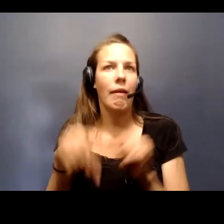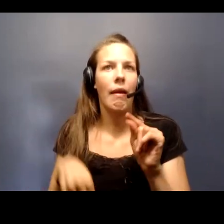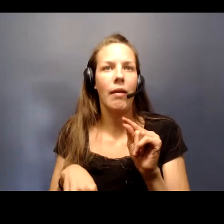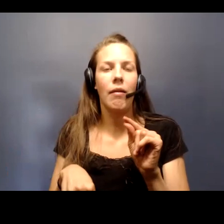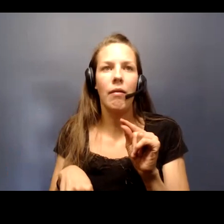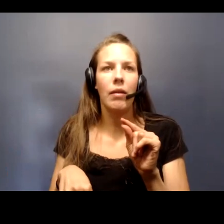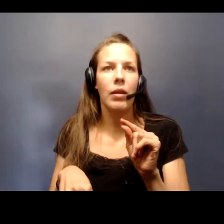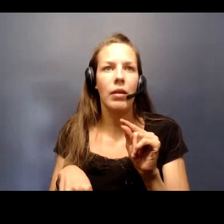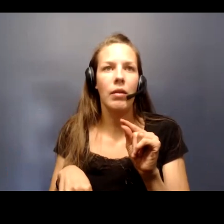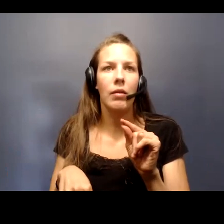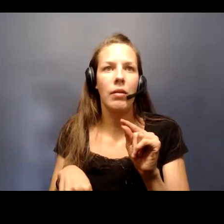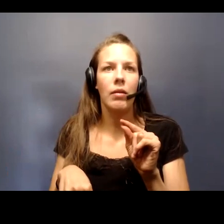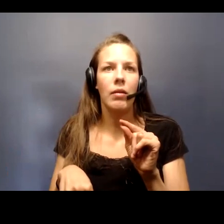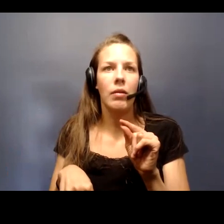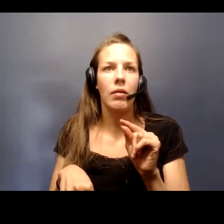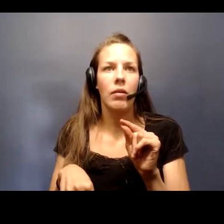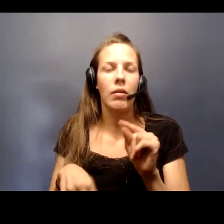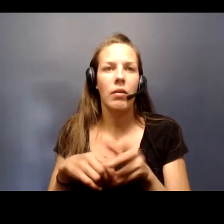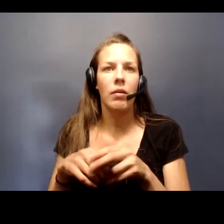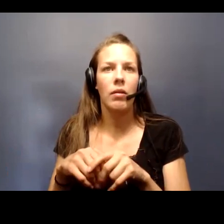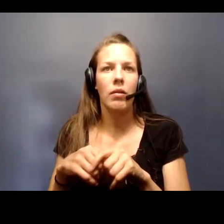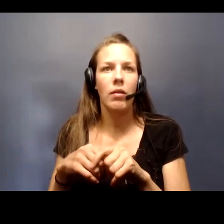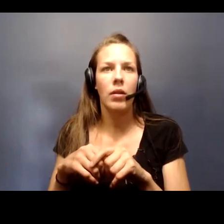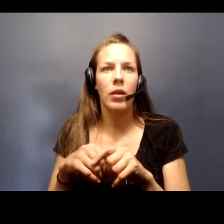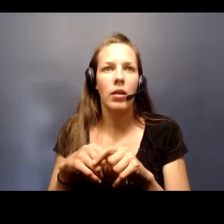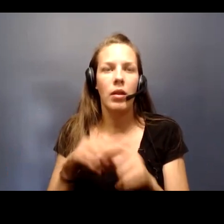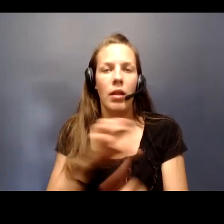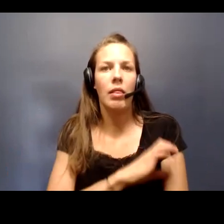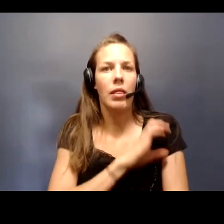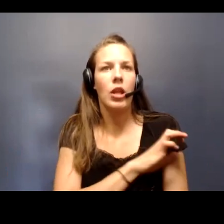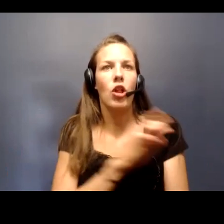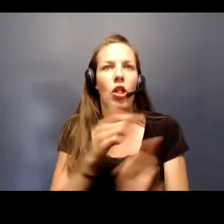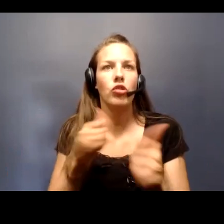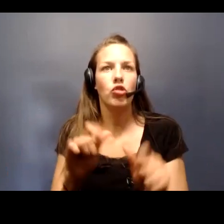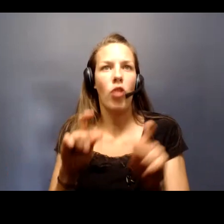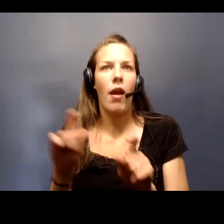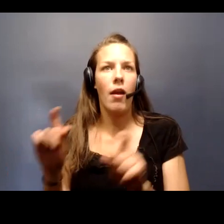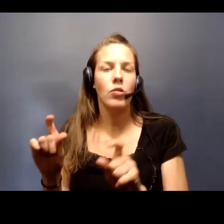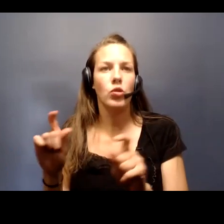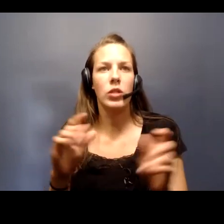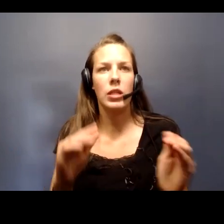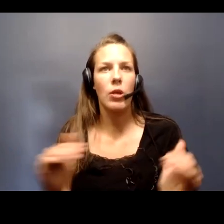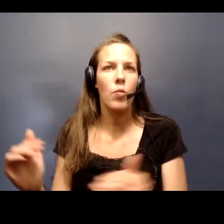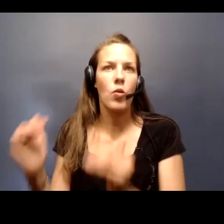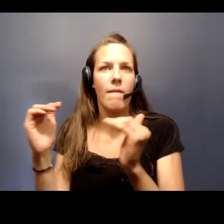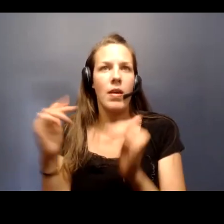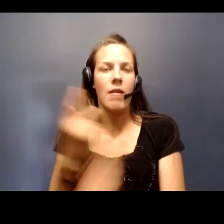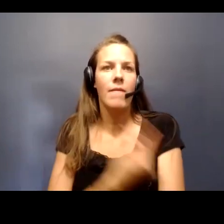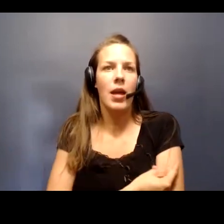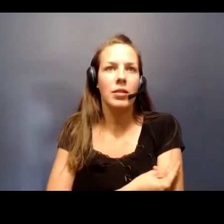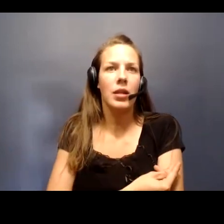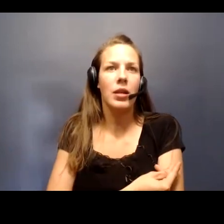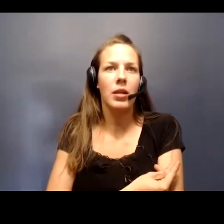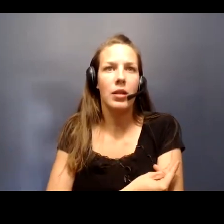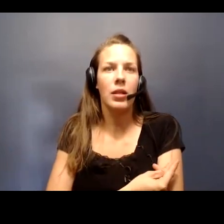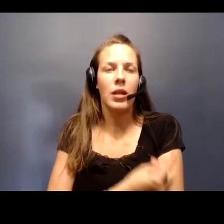a huge clinical trial to move a vaccine out